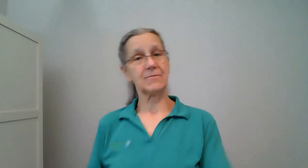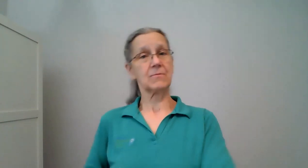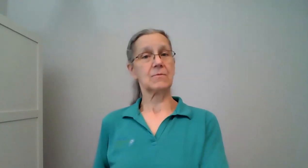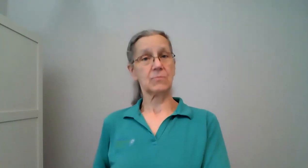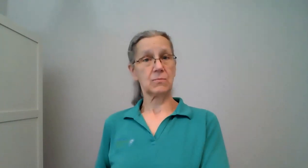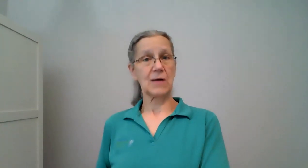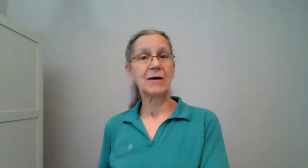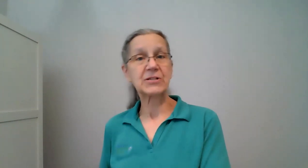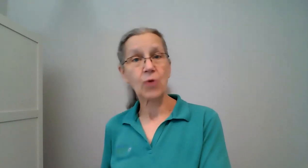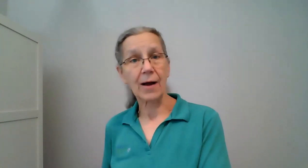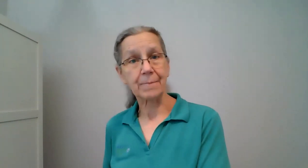how about we try